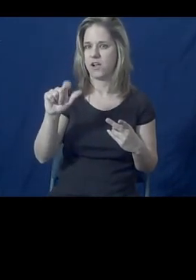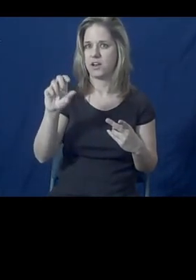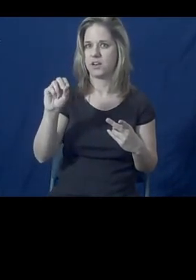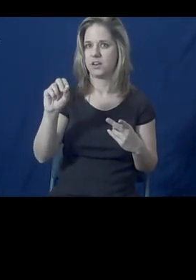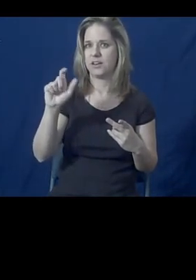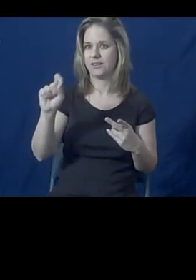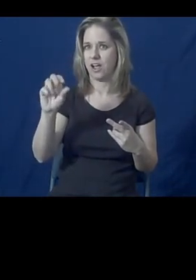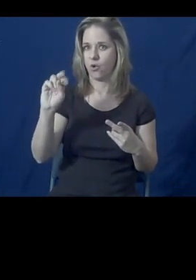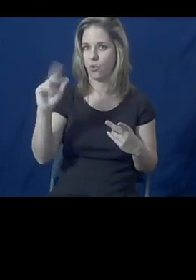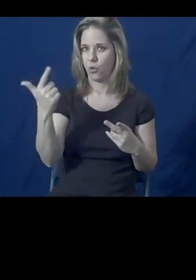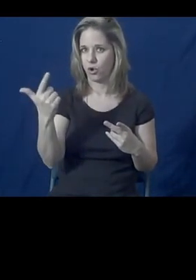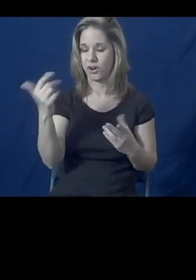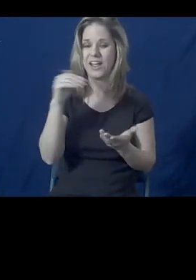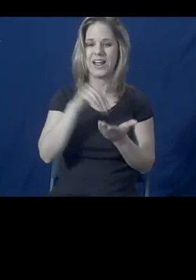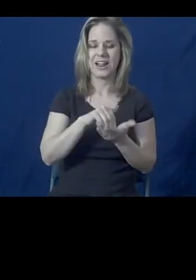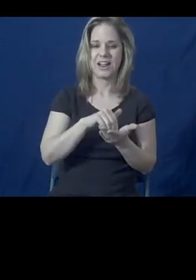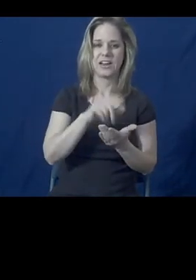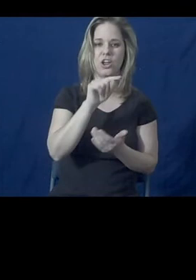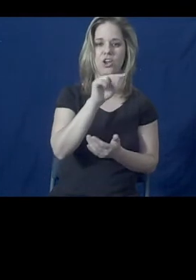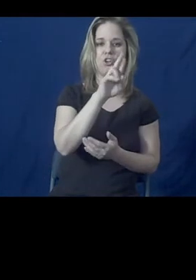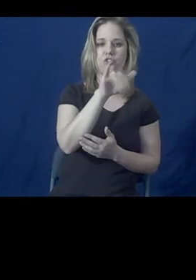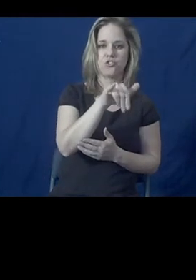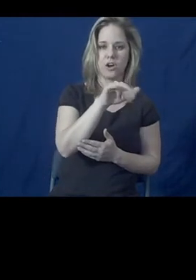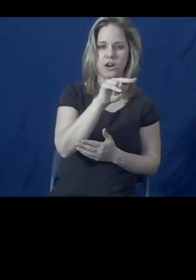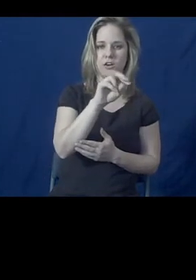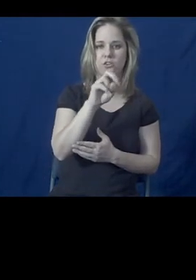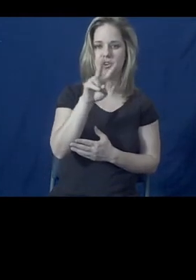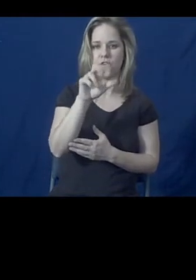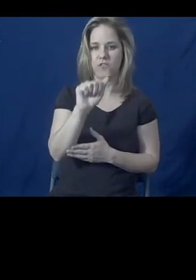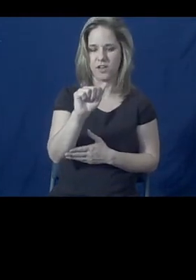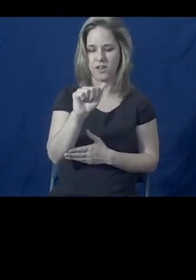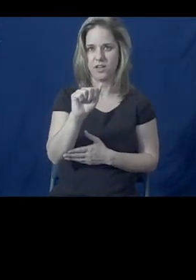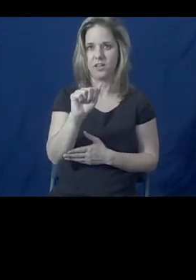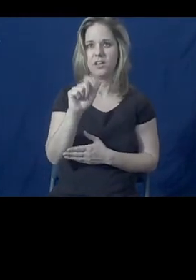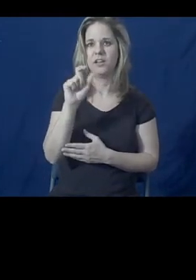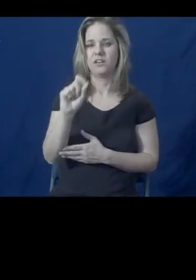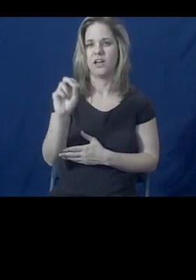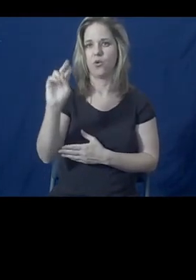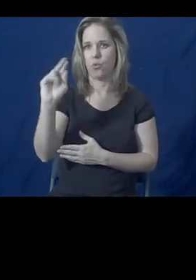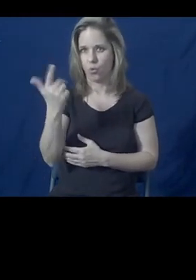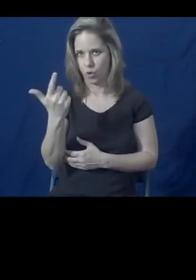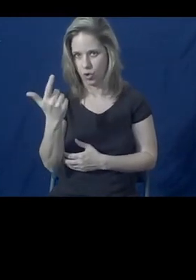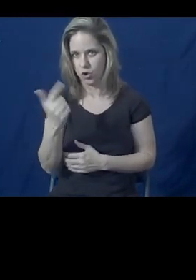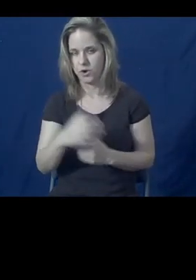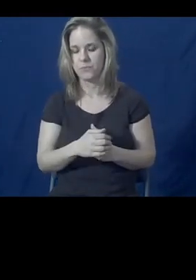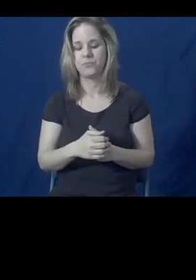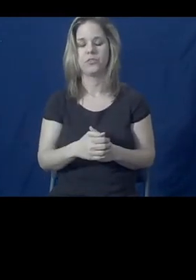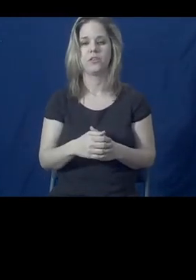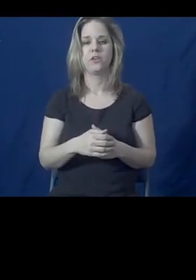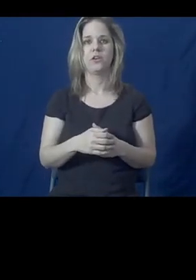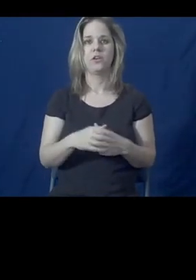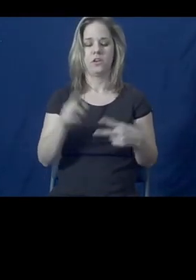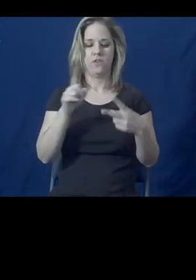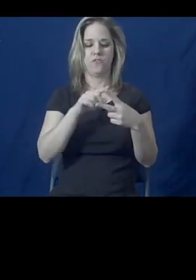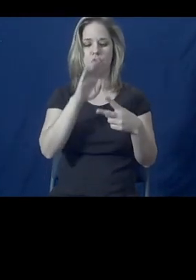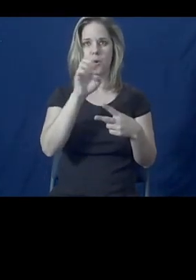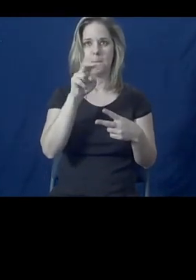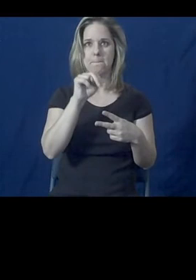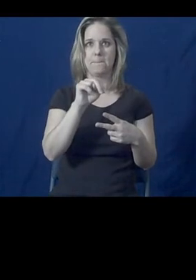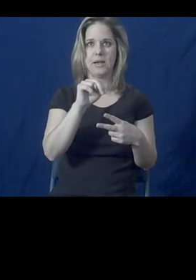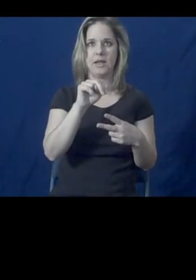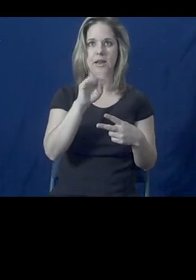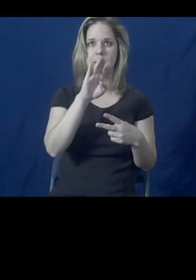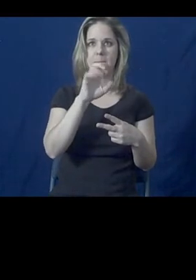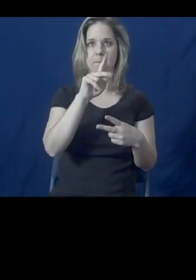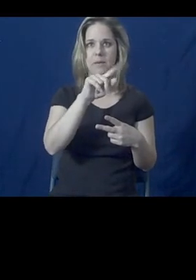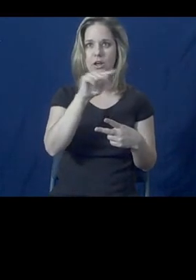again, is trinova, N-O-V-A, dot org. For Ben Bakun, it's B-B-E